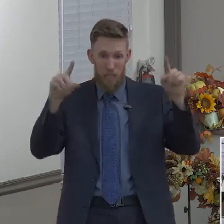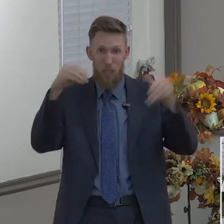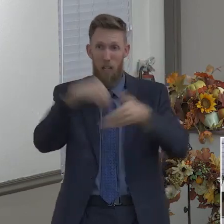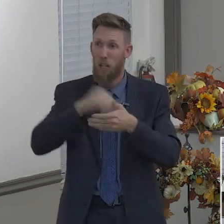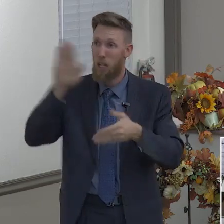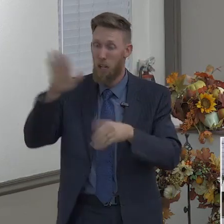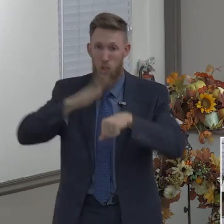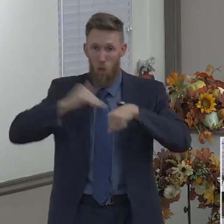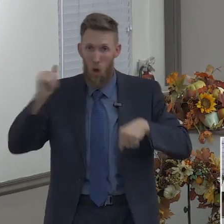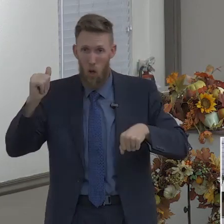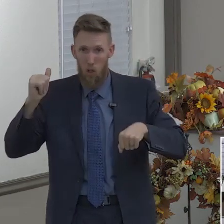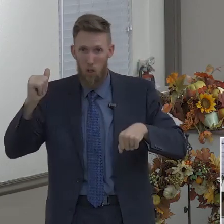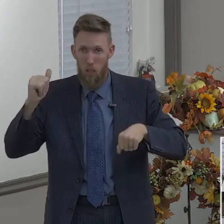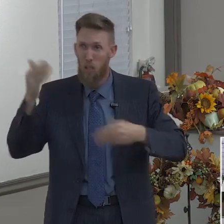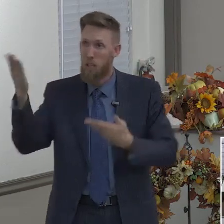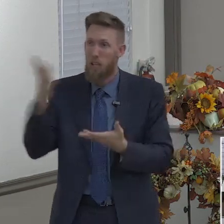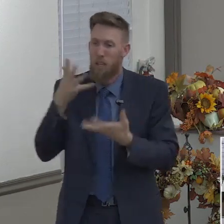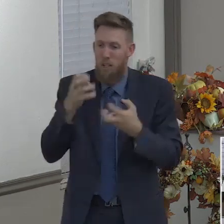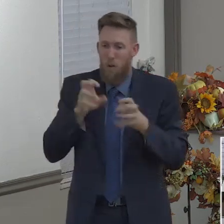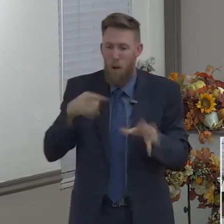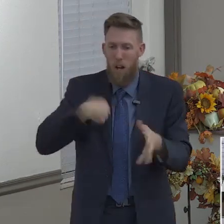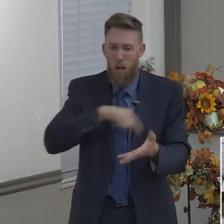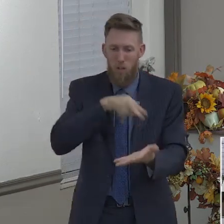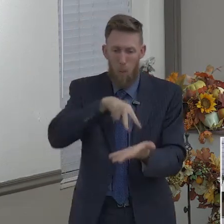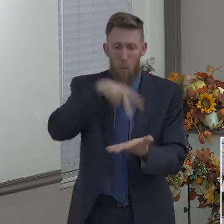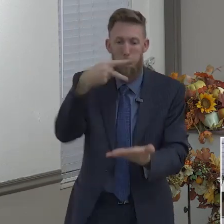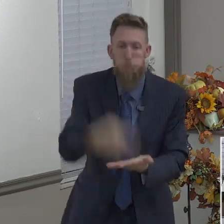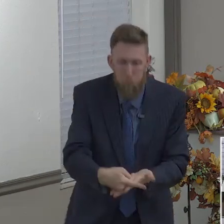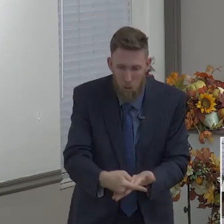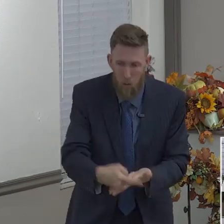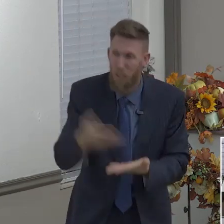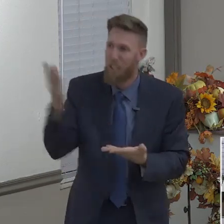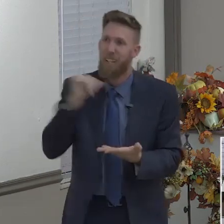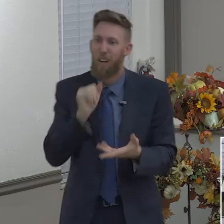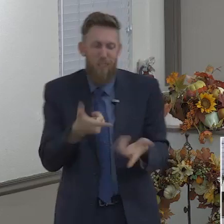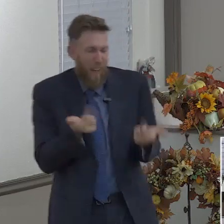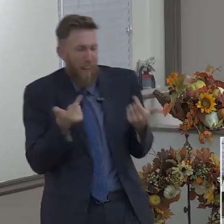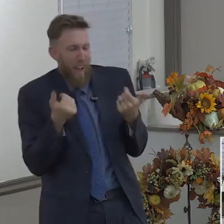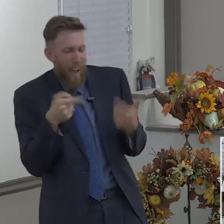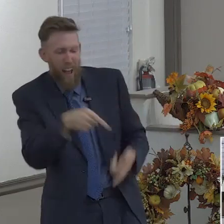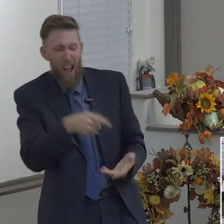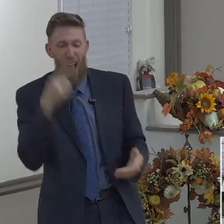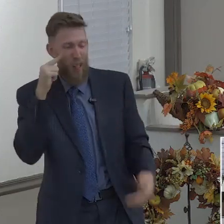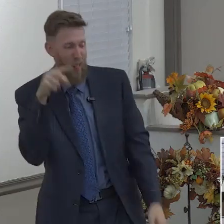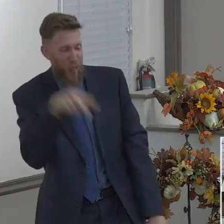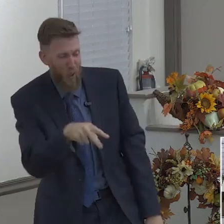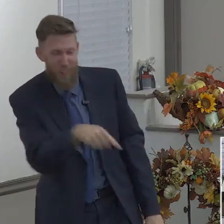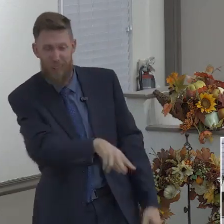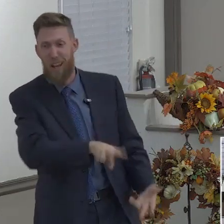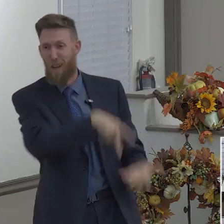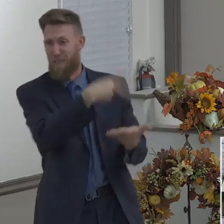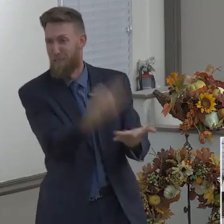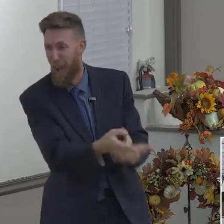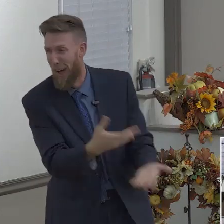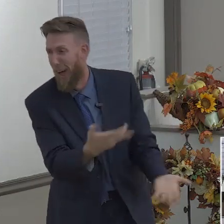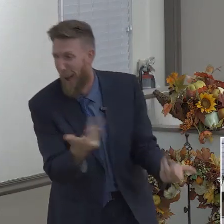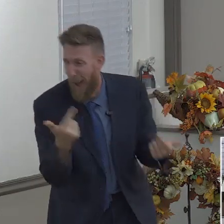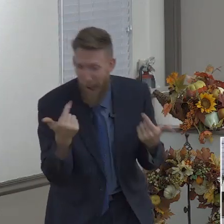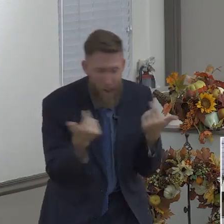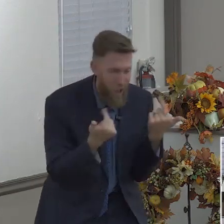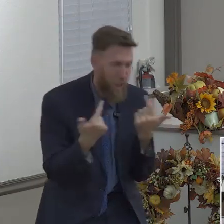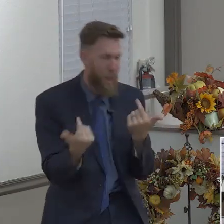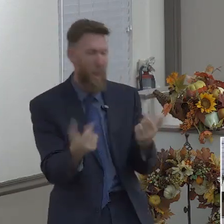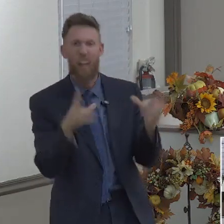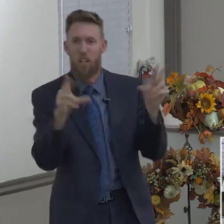face. God isn't laughing when you fall down and you mess up. God wants you to succeed as a Christian, and he gives us